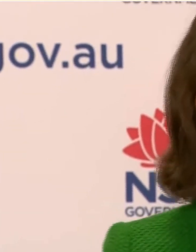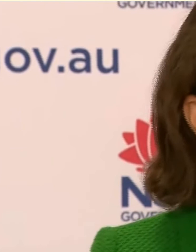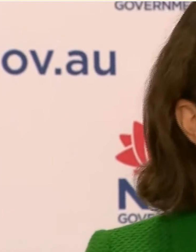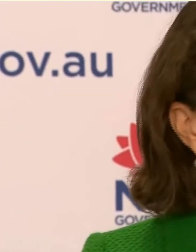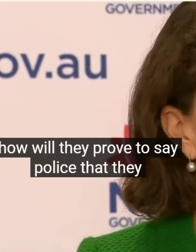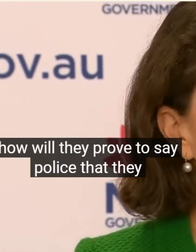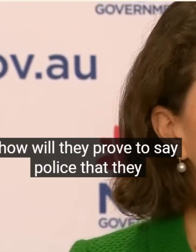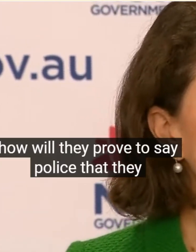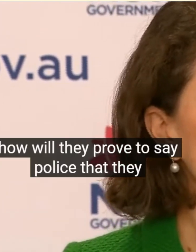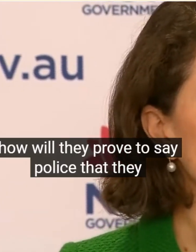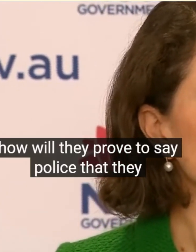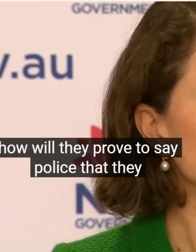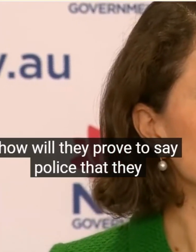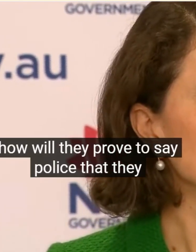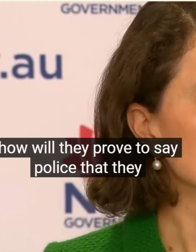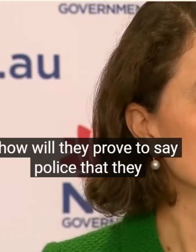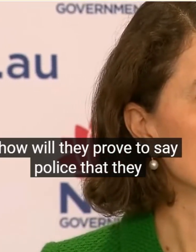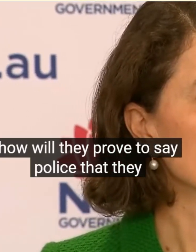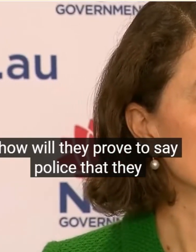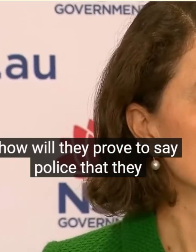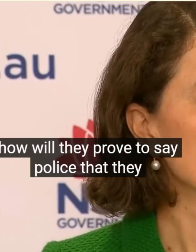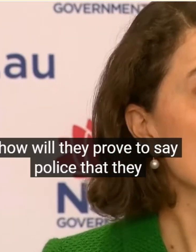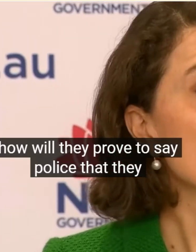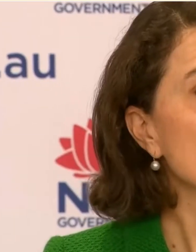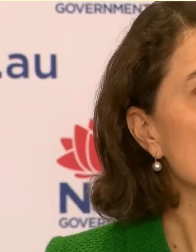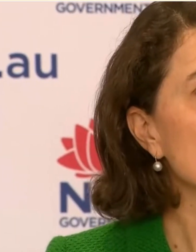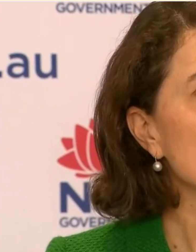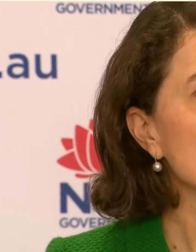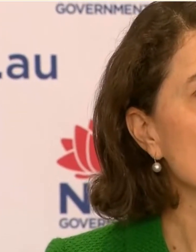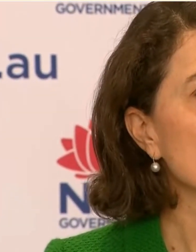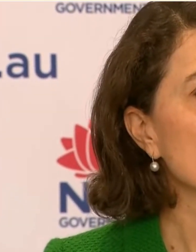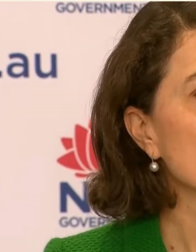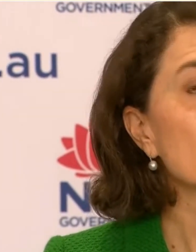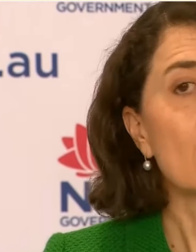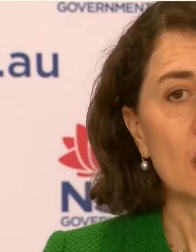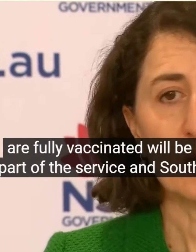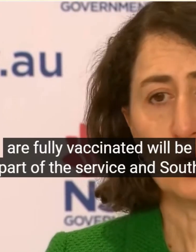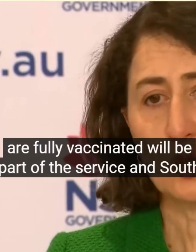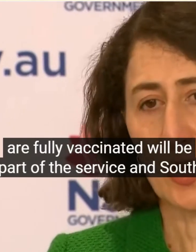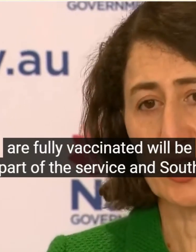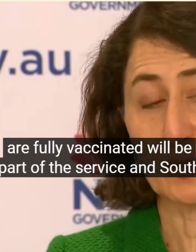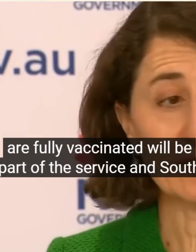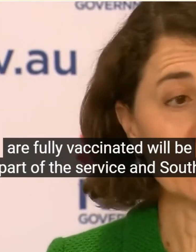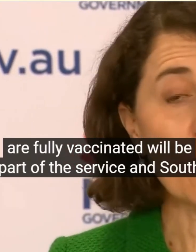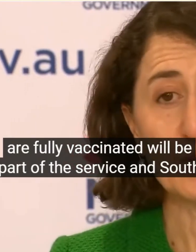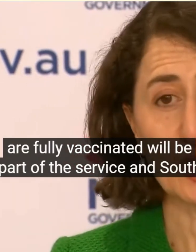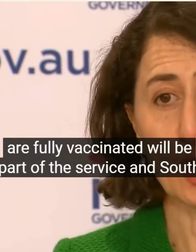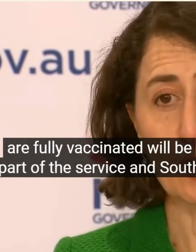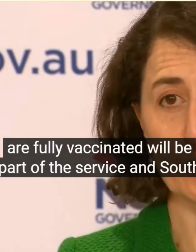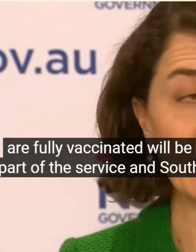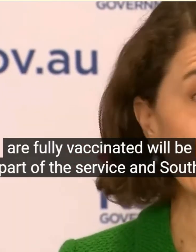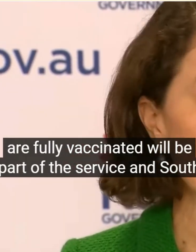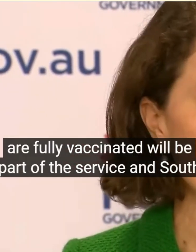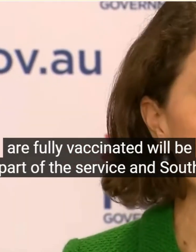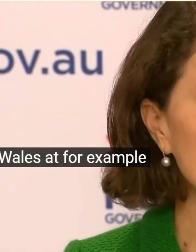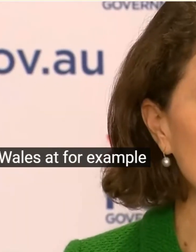Will They Prove To Police That They Are Fully Vaccinated Will It Be Part Of The Service New South Wales Act For Example Good Question Well At The Moment You Can Go Through Medicare